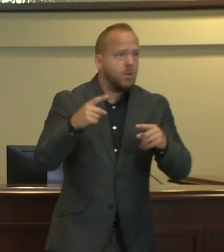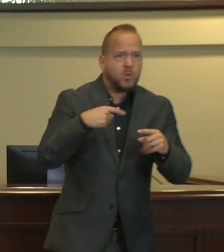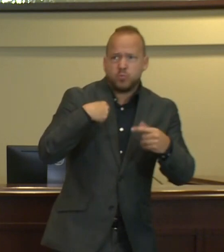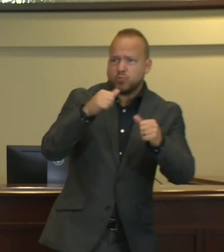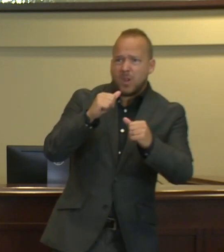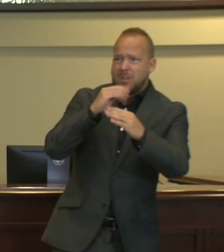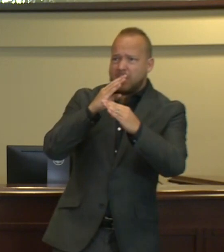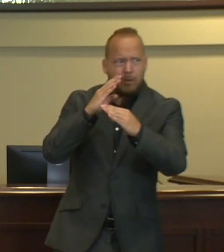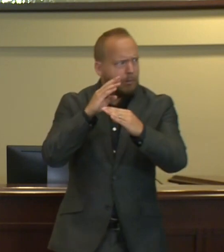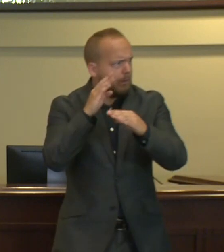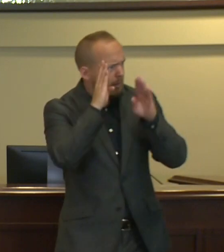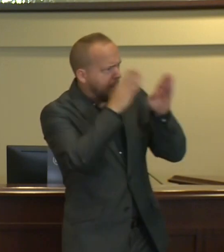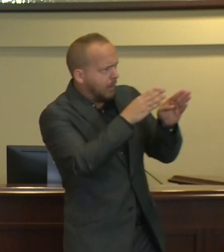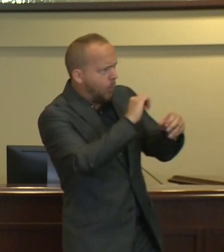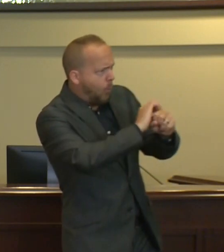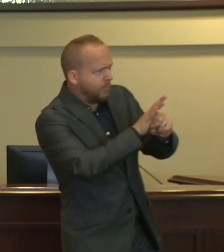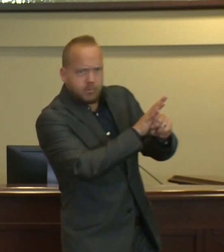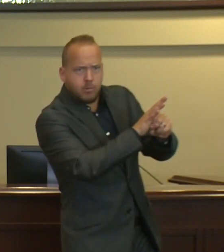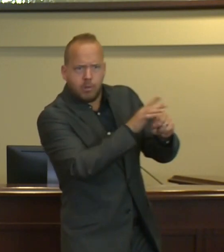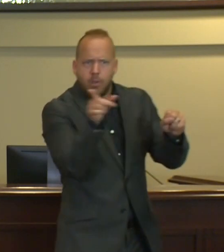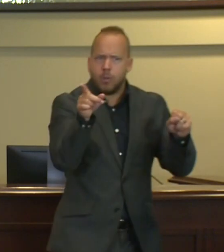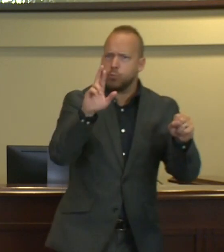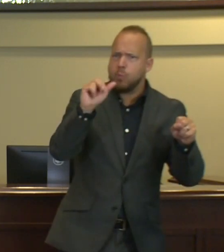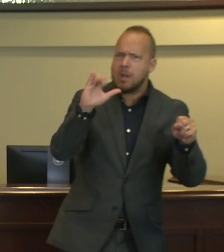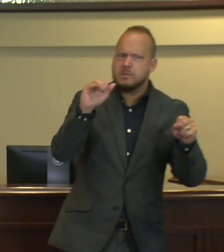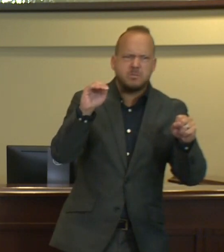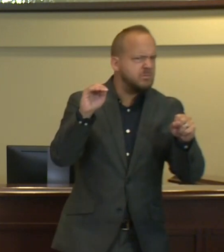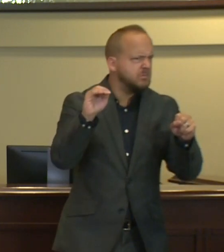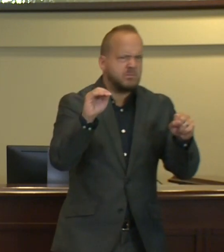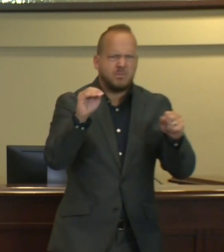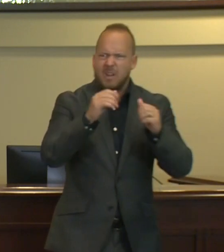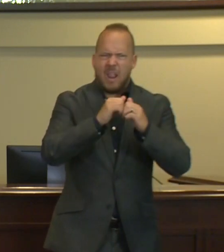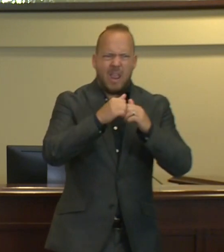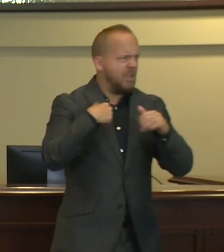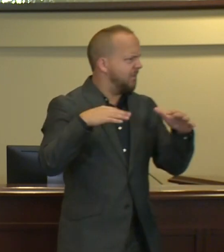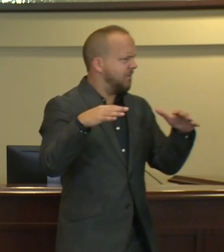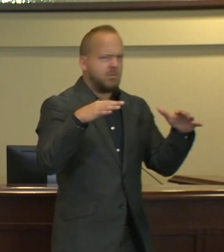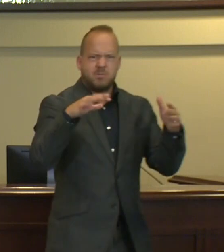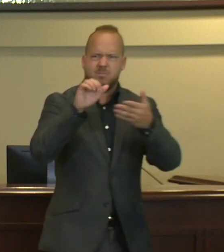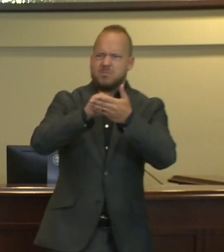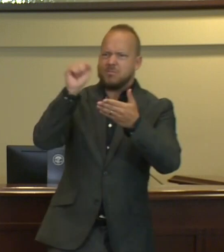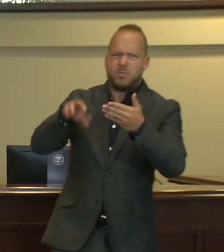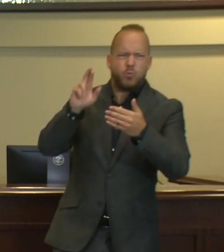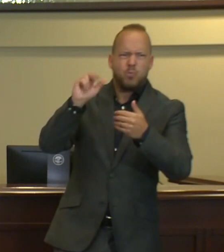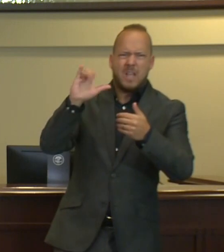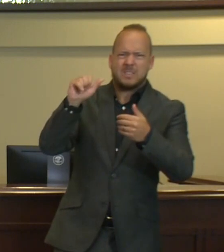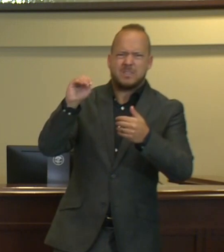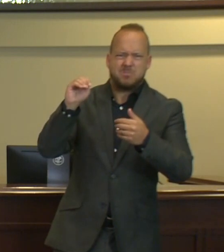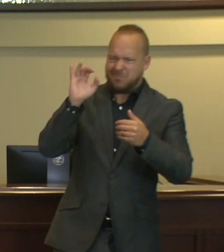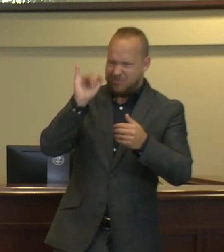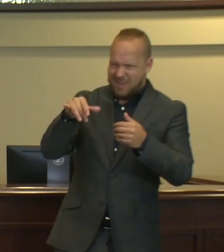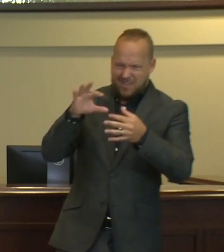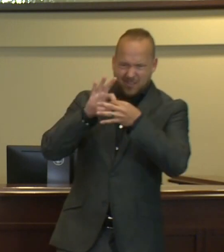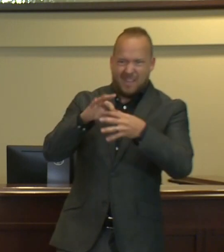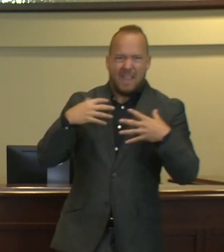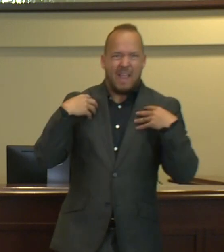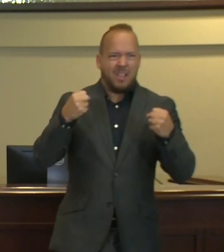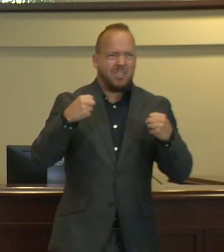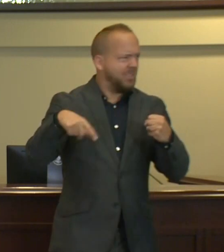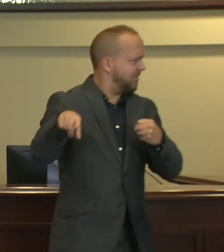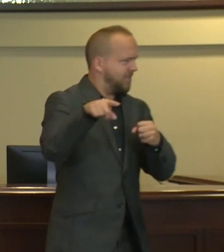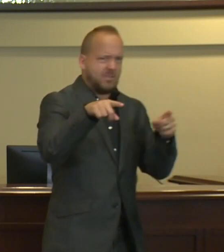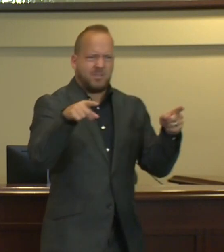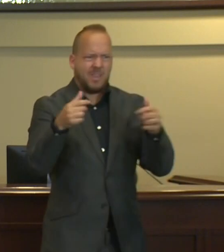for racism because that would mean removing power and privilege, acknowledging the hate that people carry in the very fabric of their souls